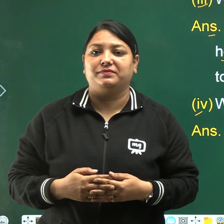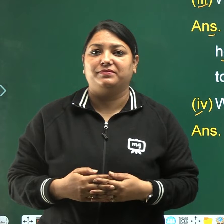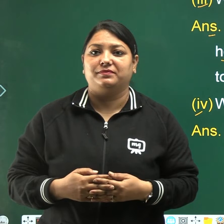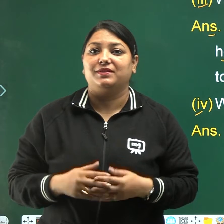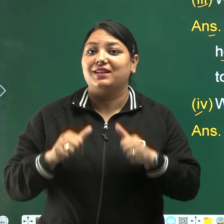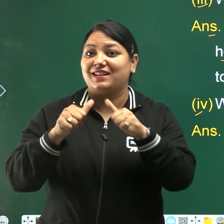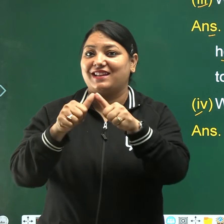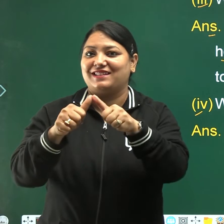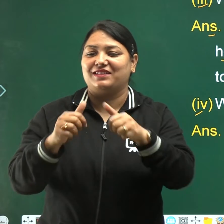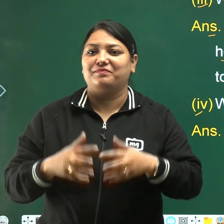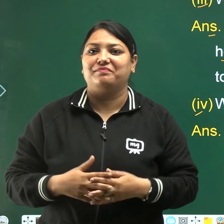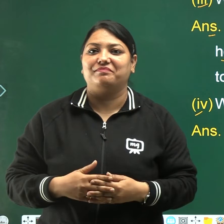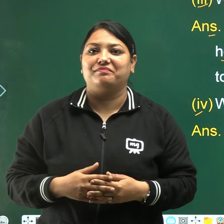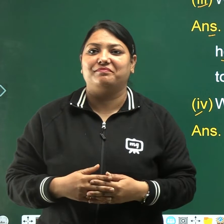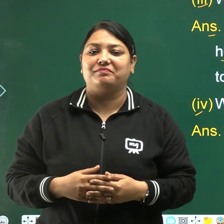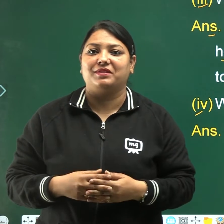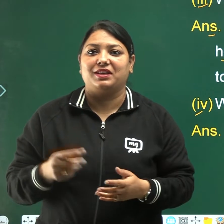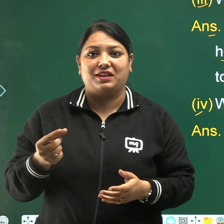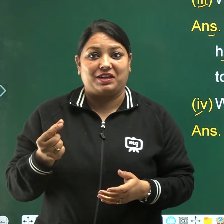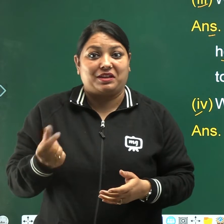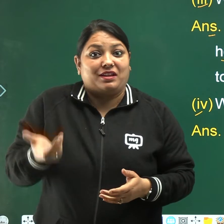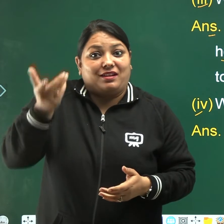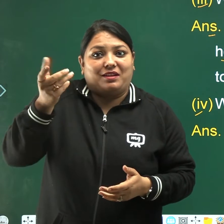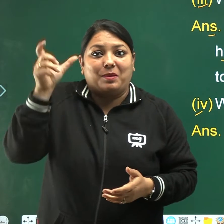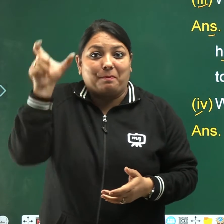The answer is, the rich man.